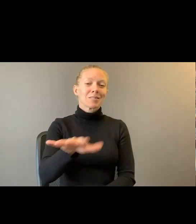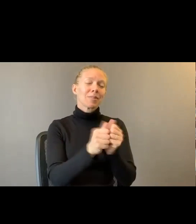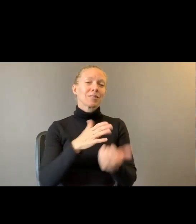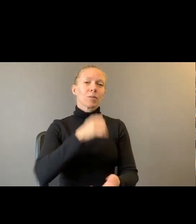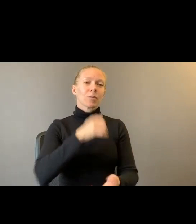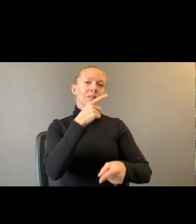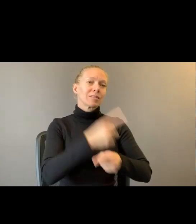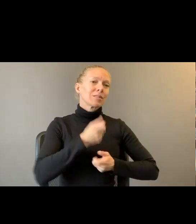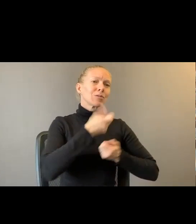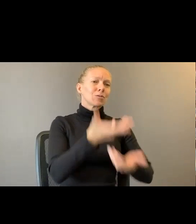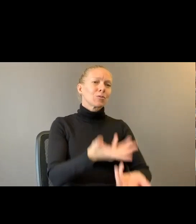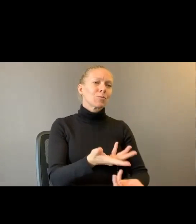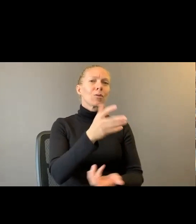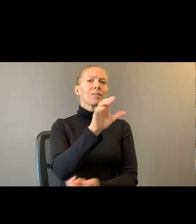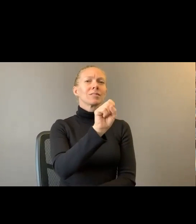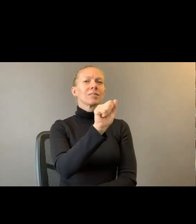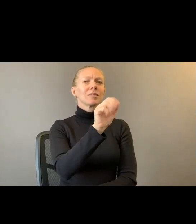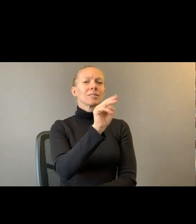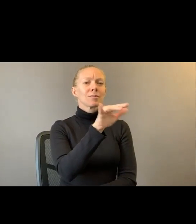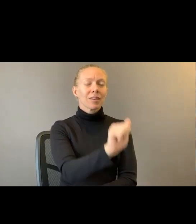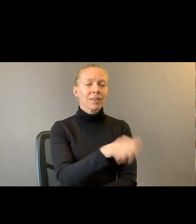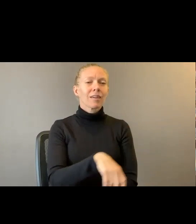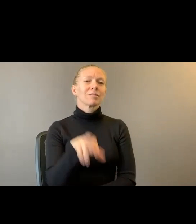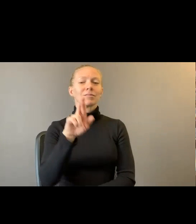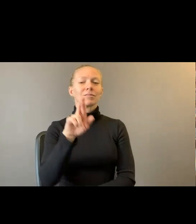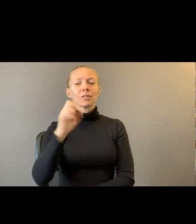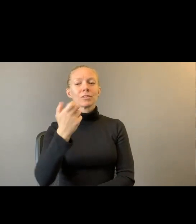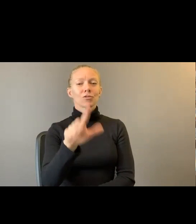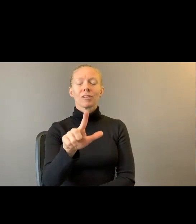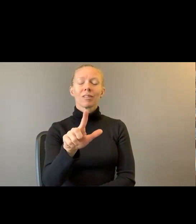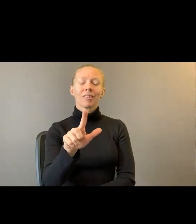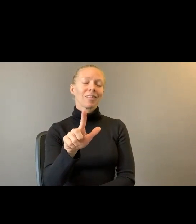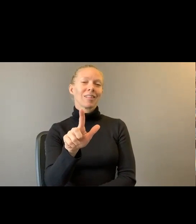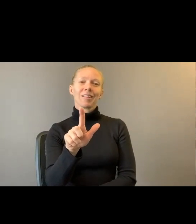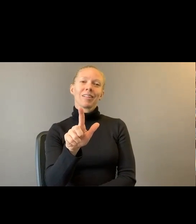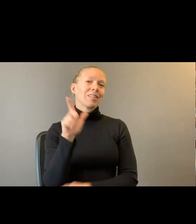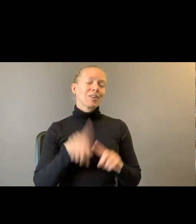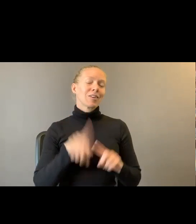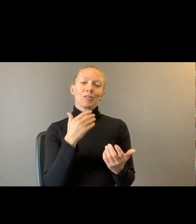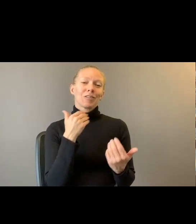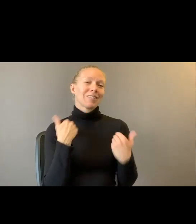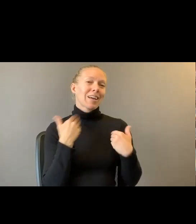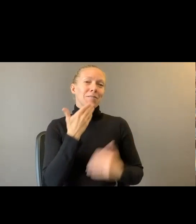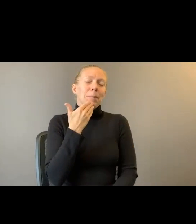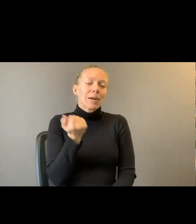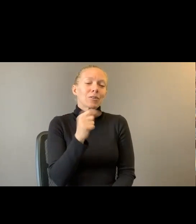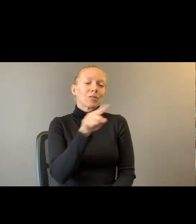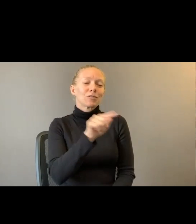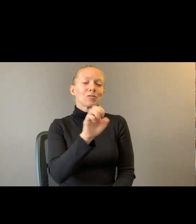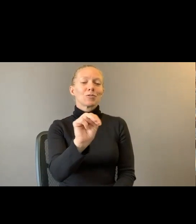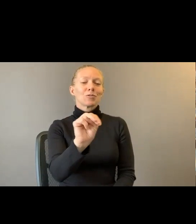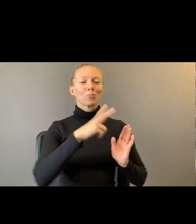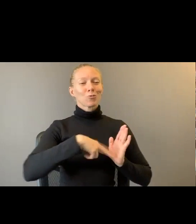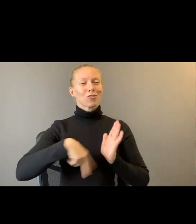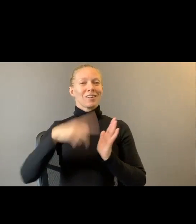Eliza. Um. Um. I couldn't have asked for. A better. Zoom reading to end 2020. I've done. So